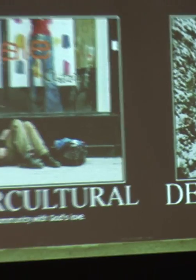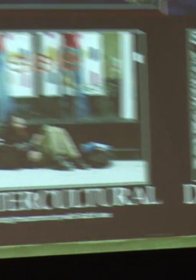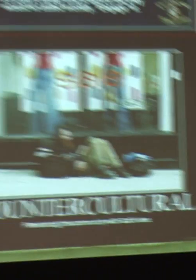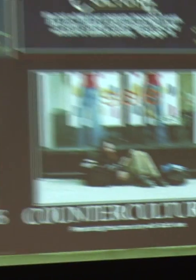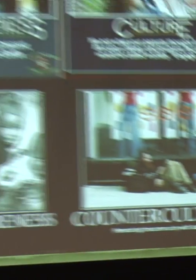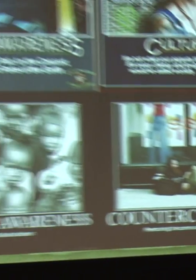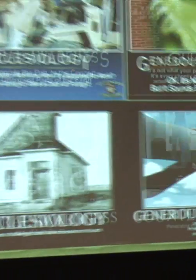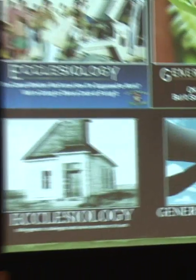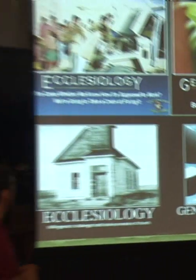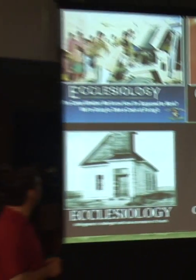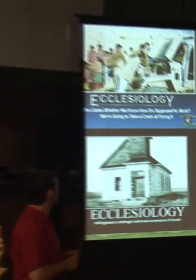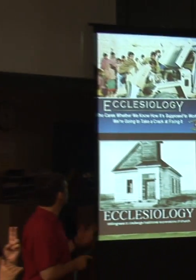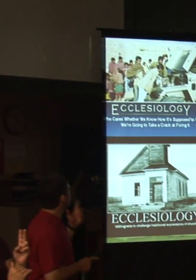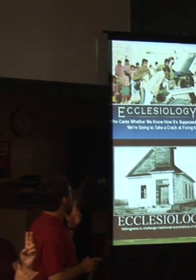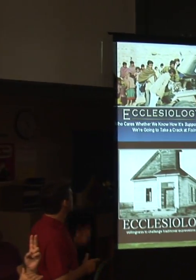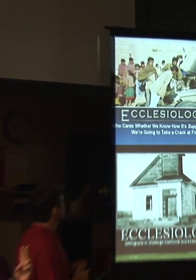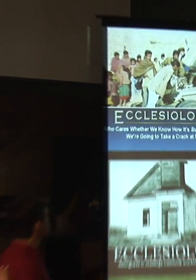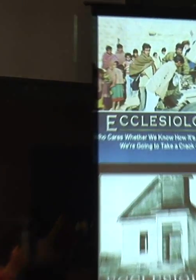journey forward.